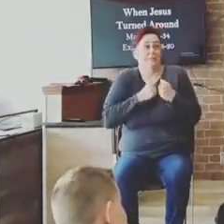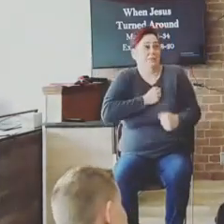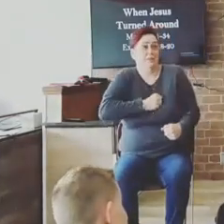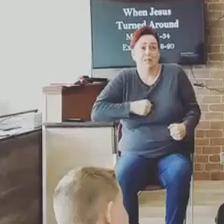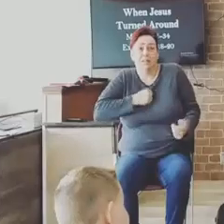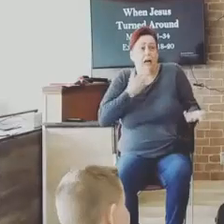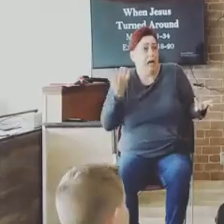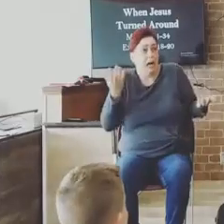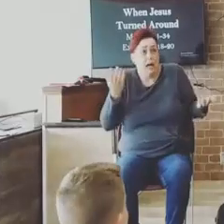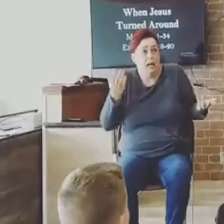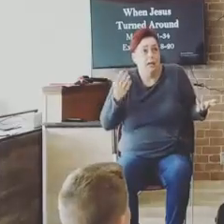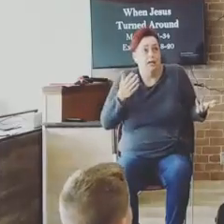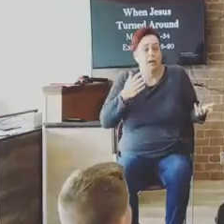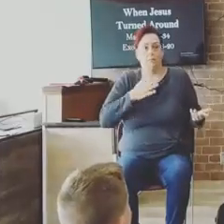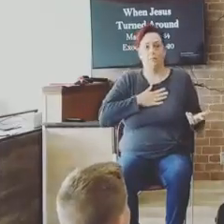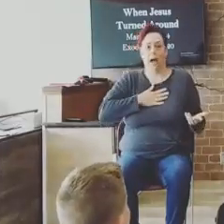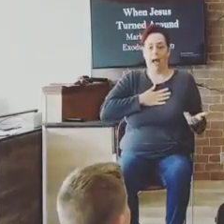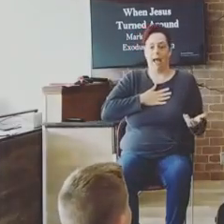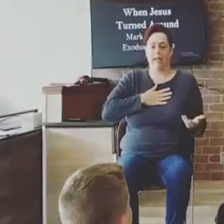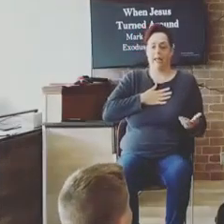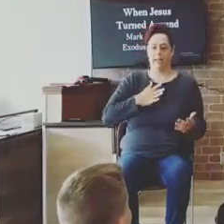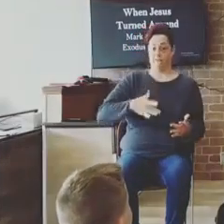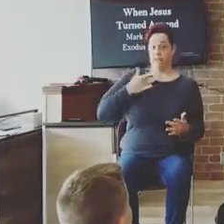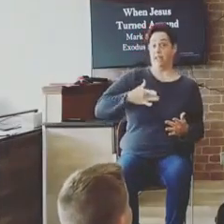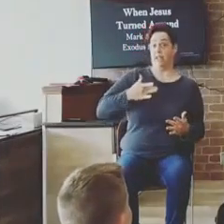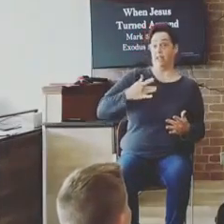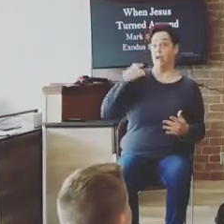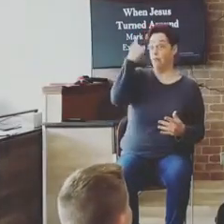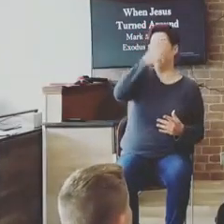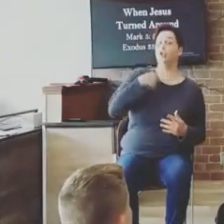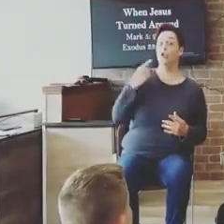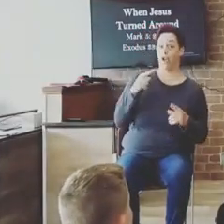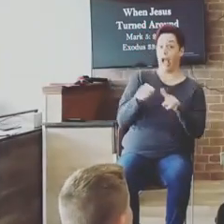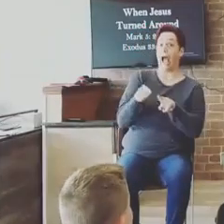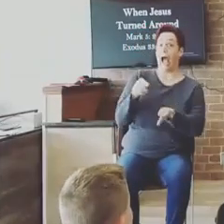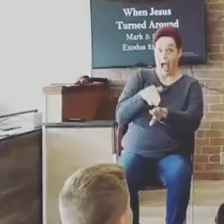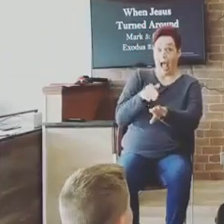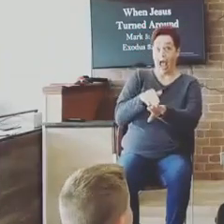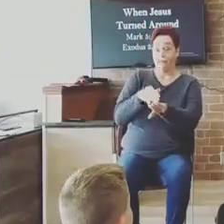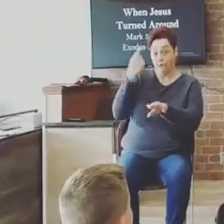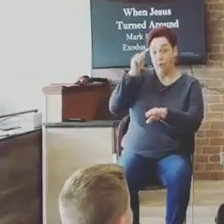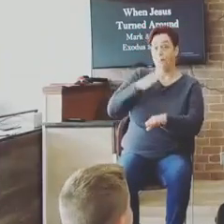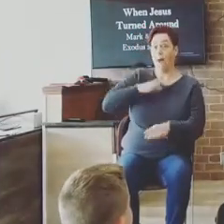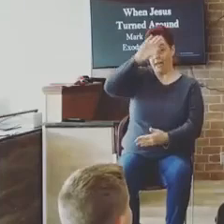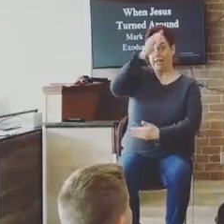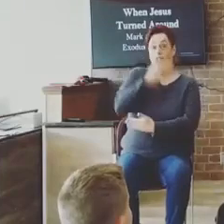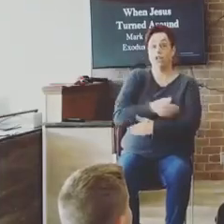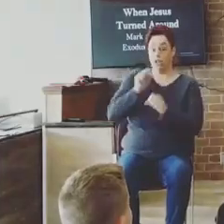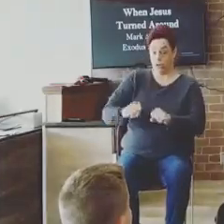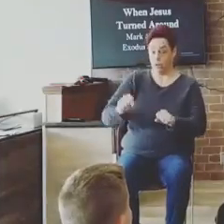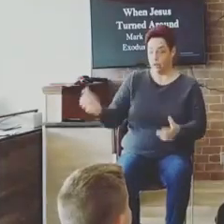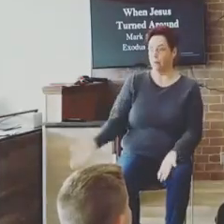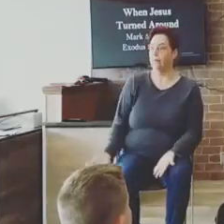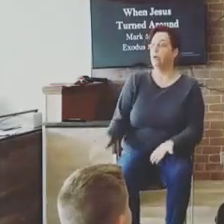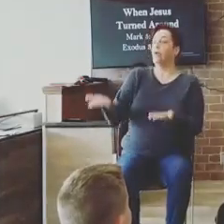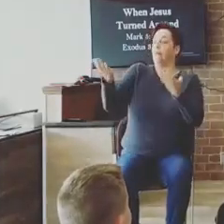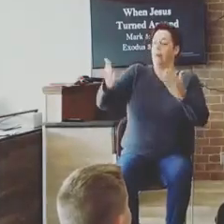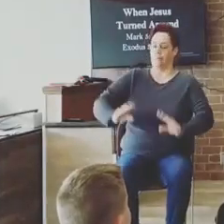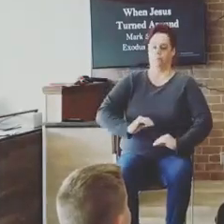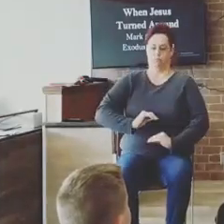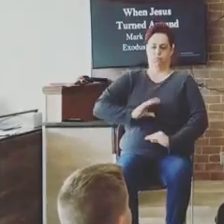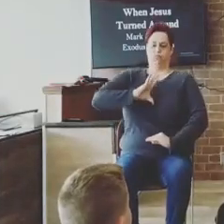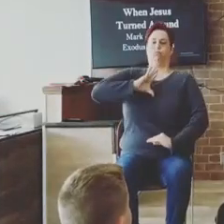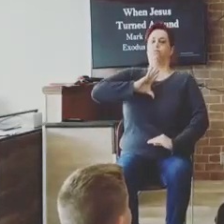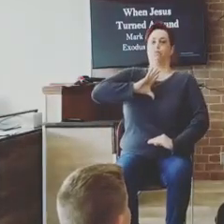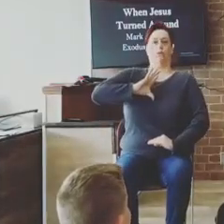My demeanor towards my son, right then, could build him up, or could tear him down. And I can